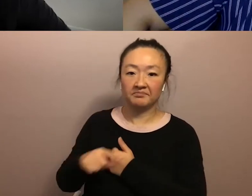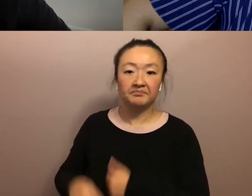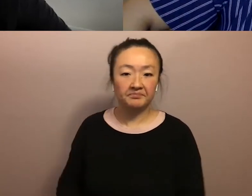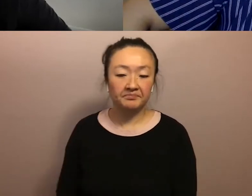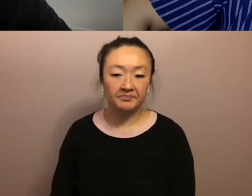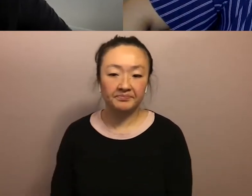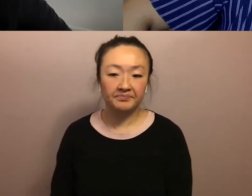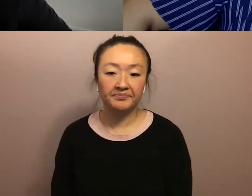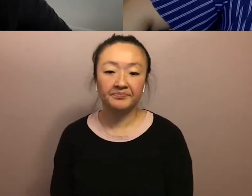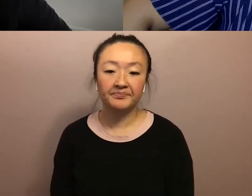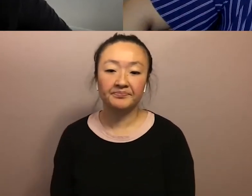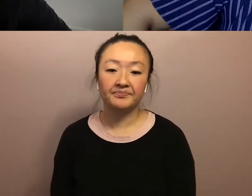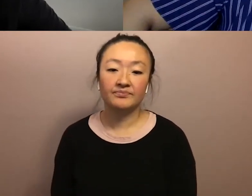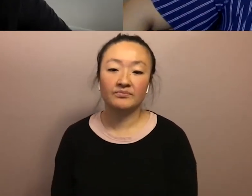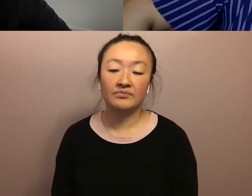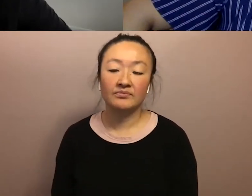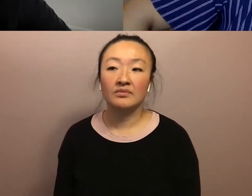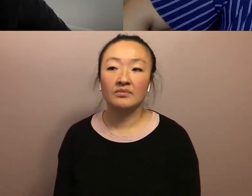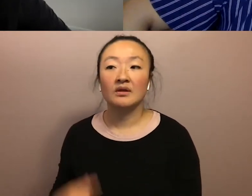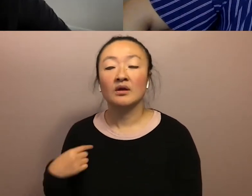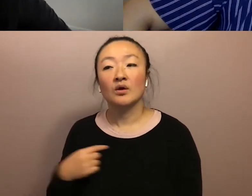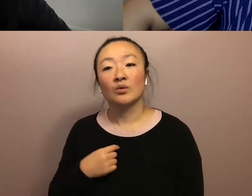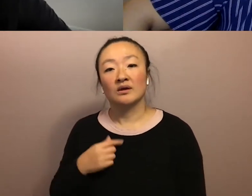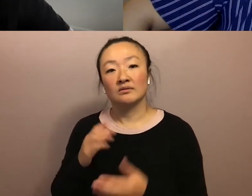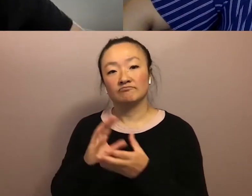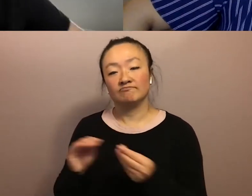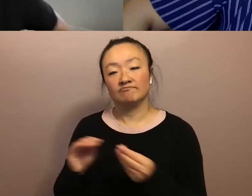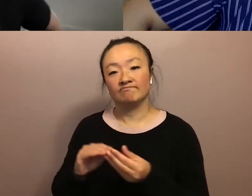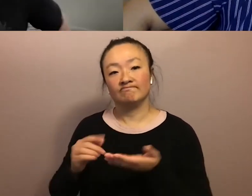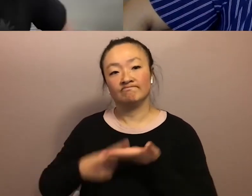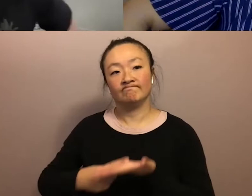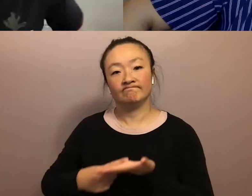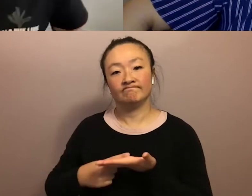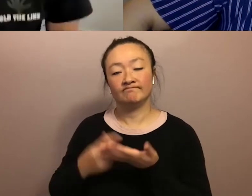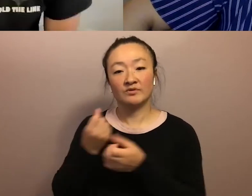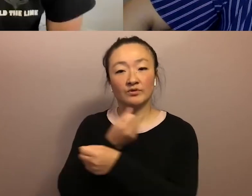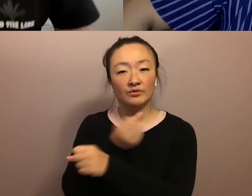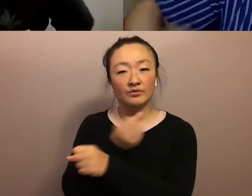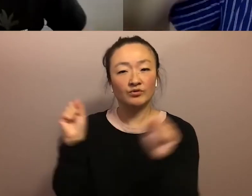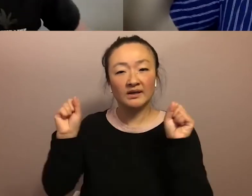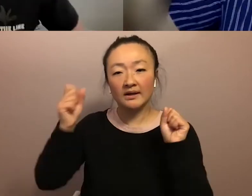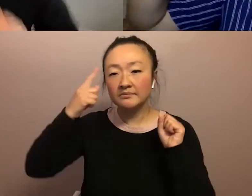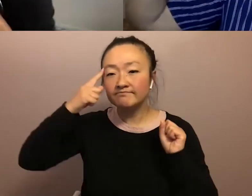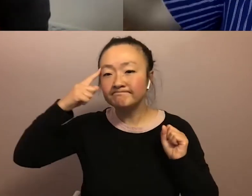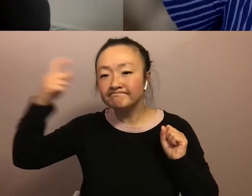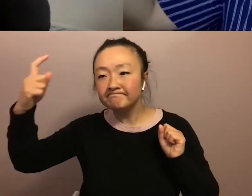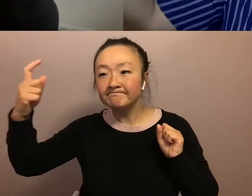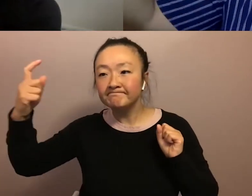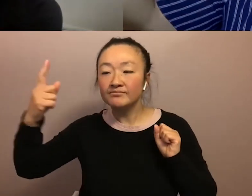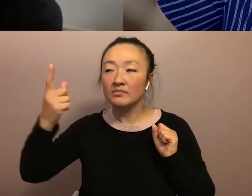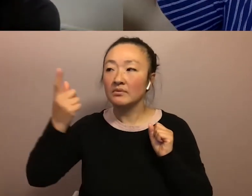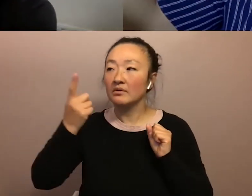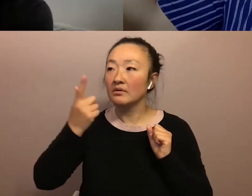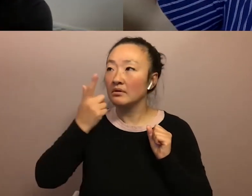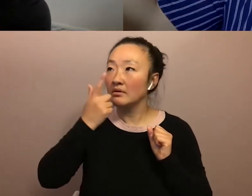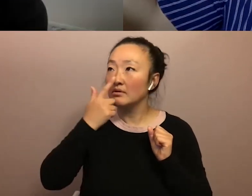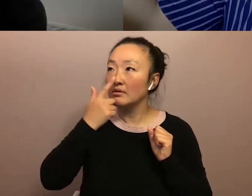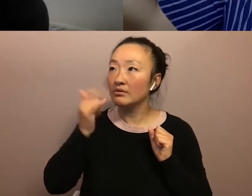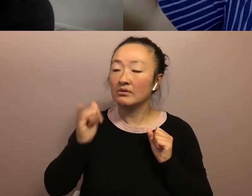and you know, when we talk about freedom dreaming or just like what life looks like,